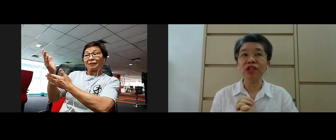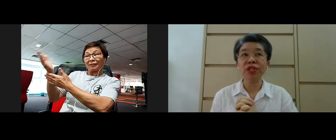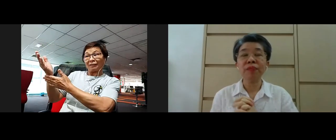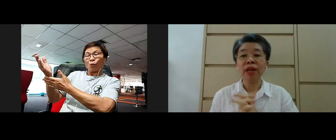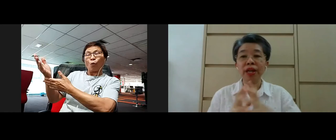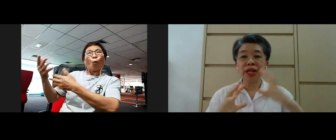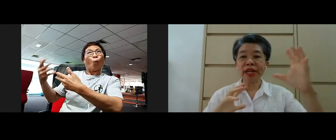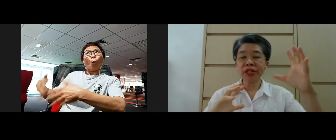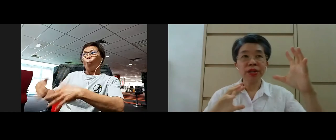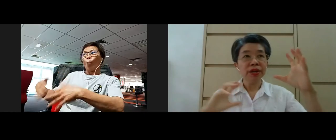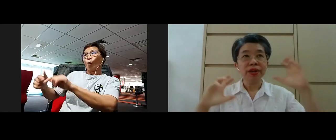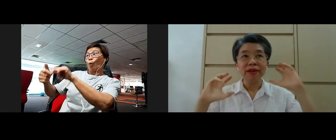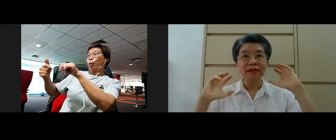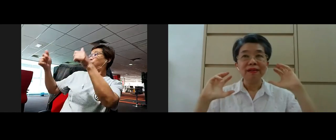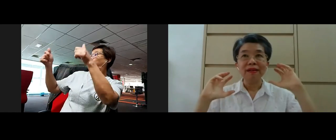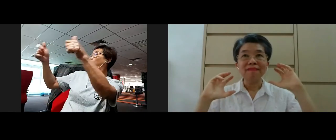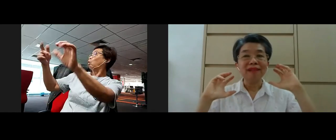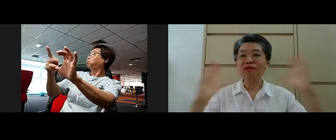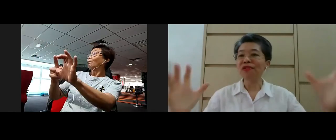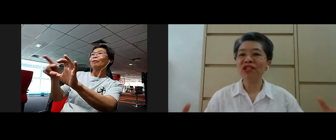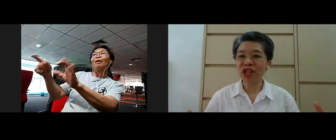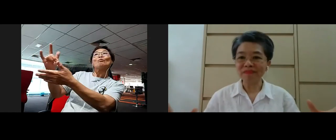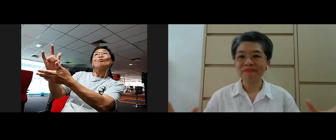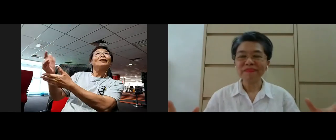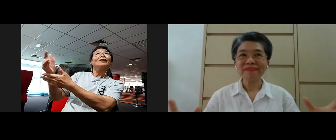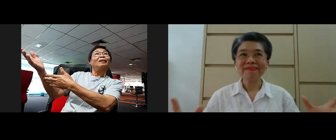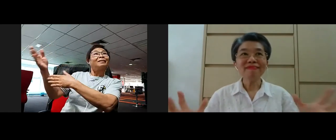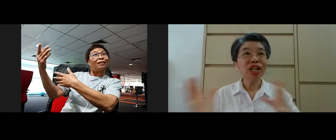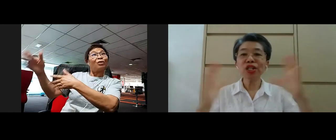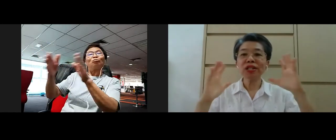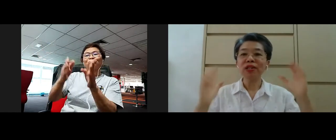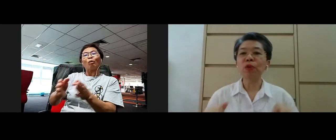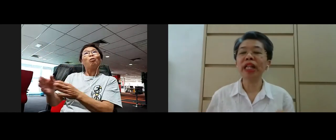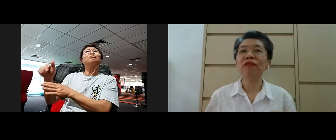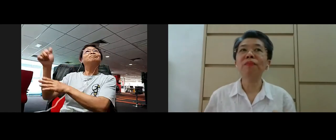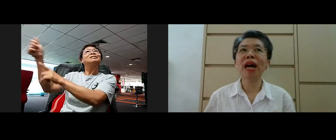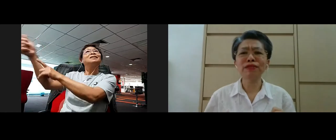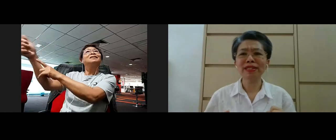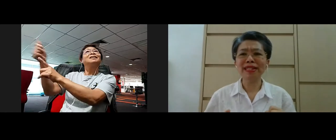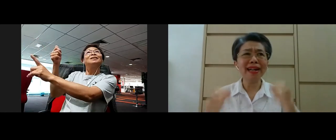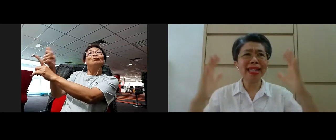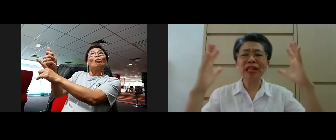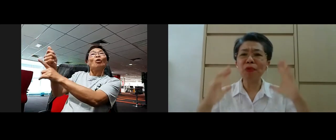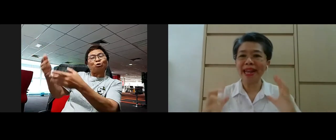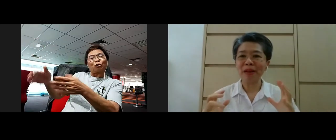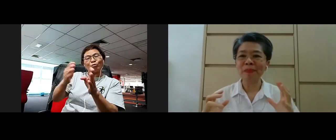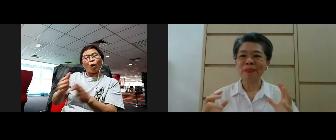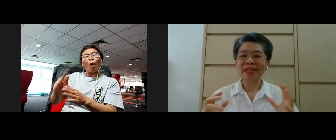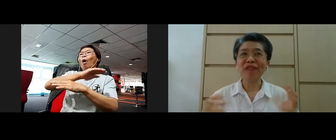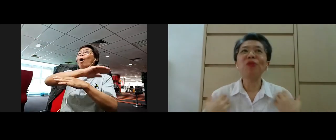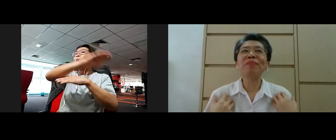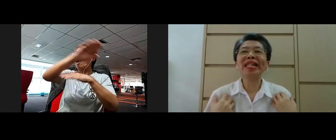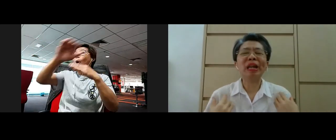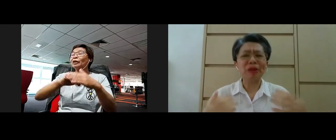psychologist he has arranged this noble noble hateful path in a way